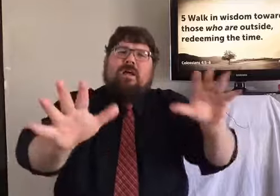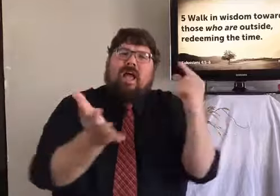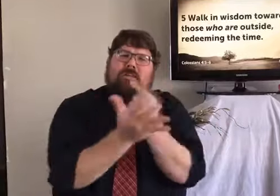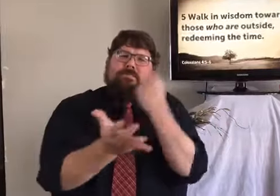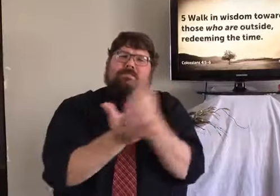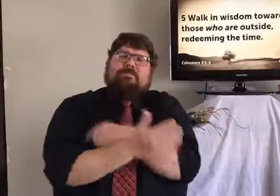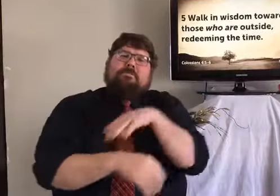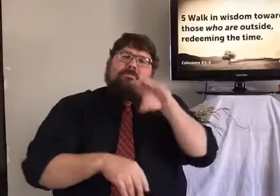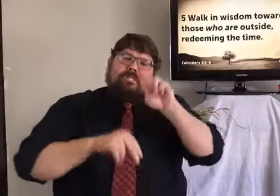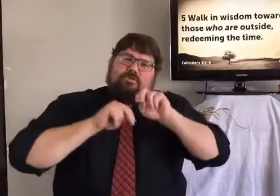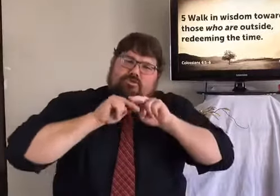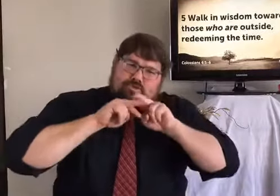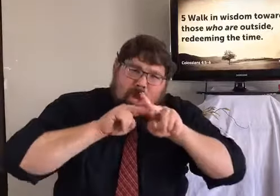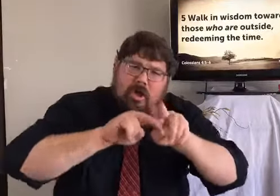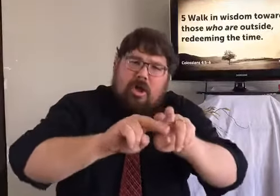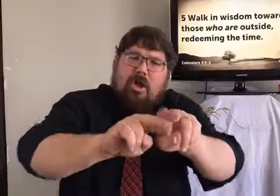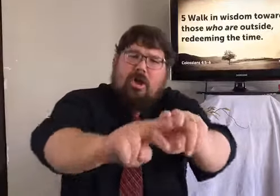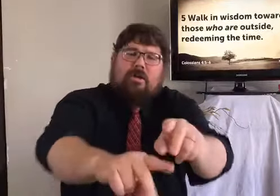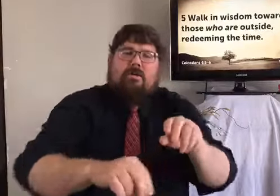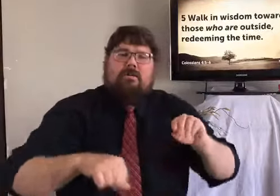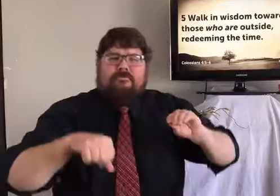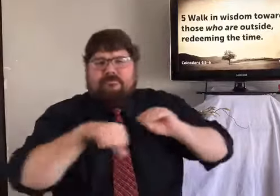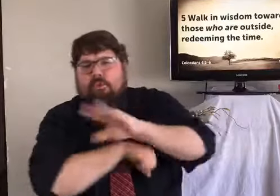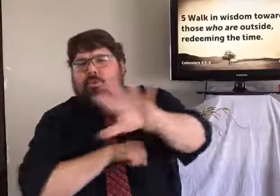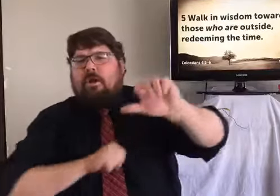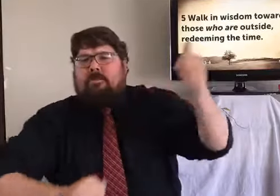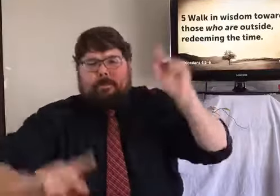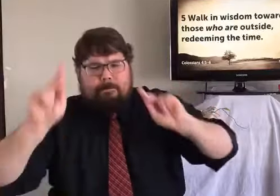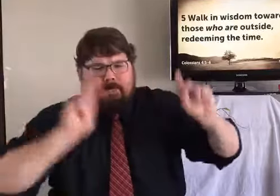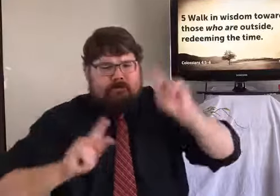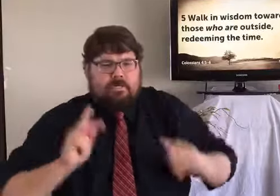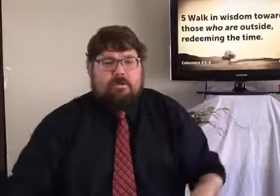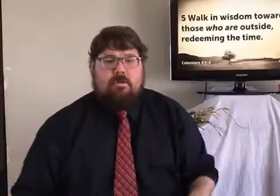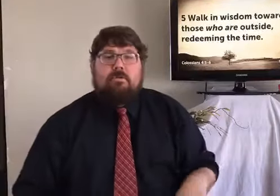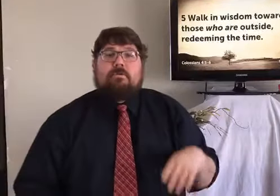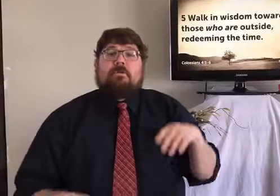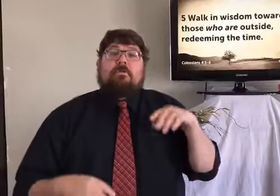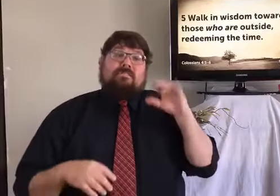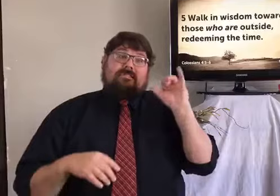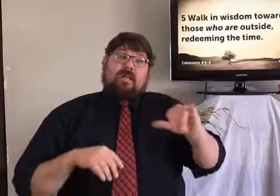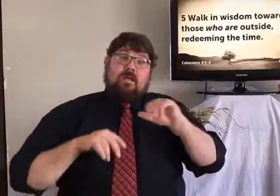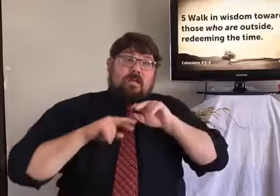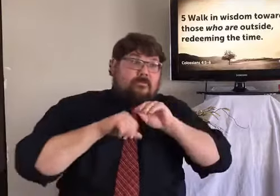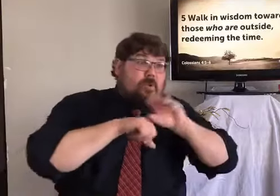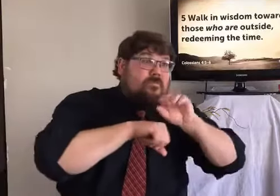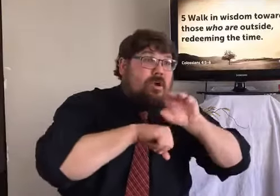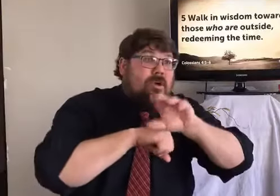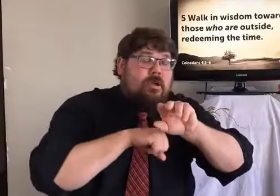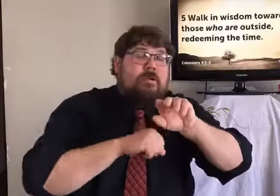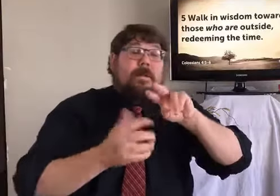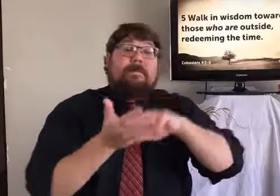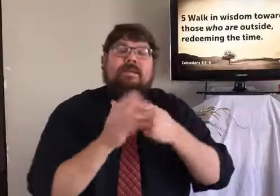us and not use us. You are to be salt. You are to be spreading the gospel. You are to be influencing other people.